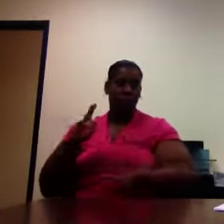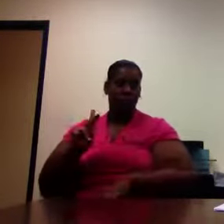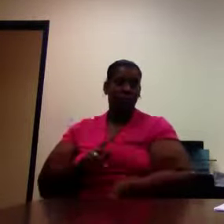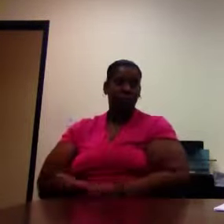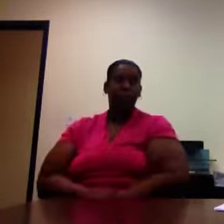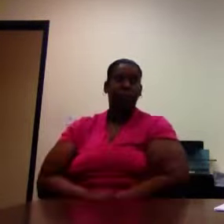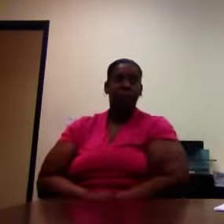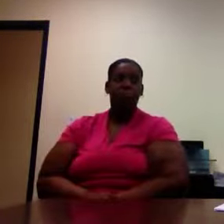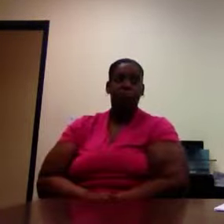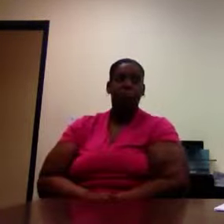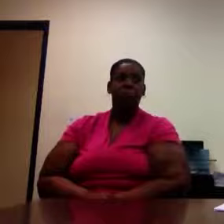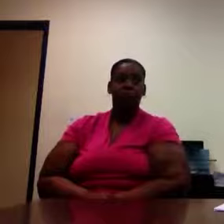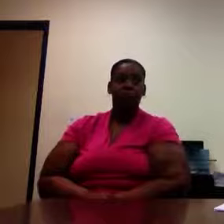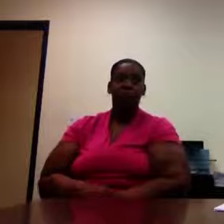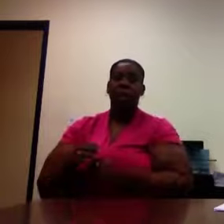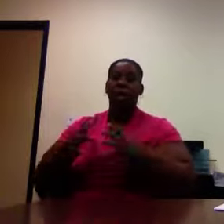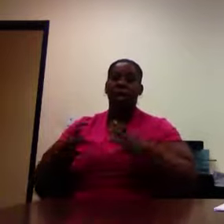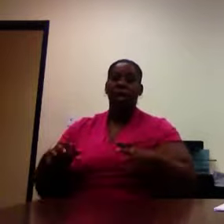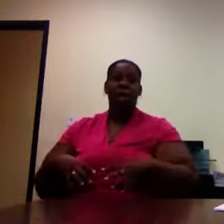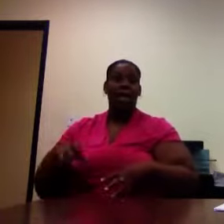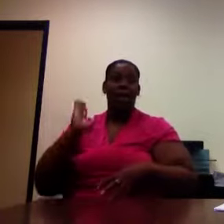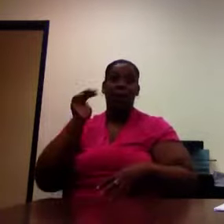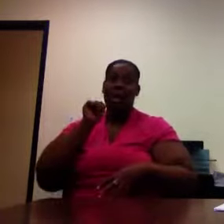All right. Clients will not be paid when asking for work.